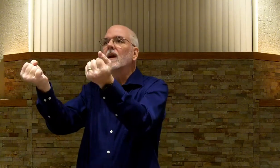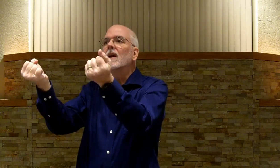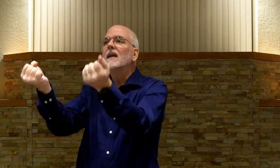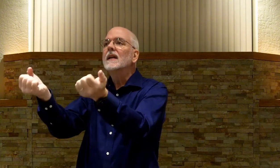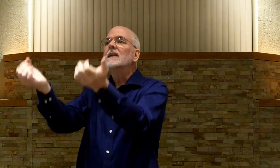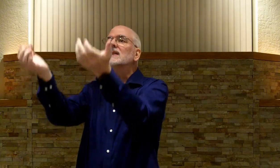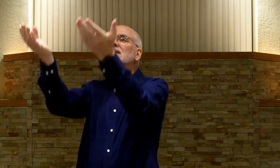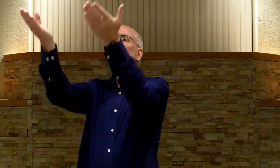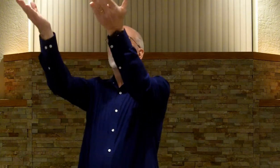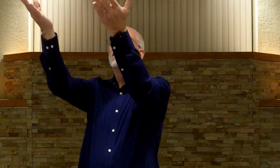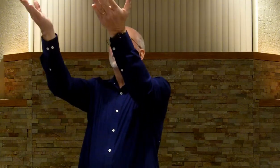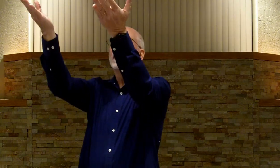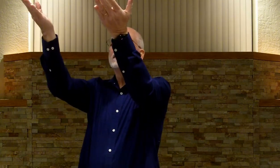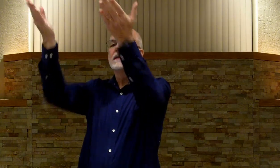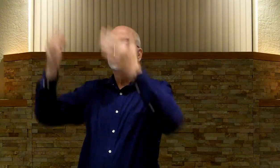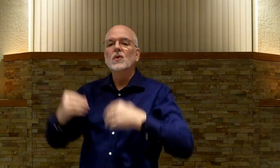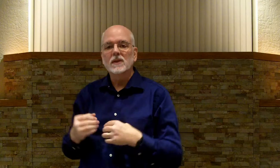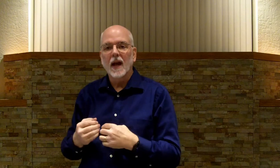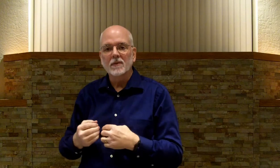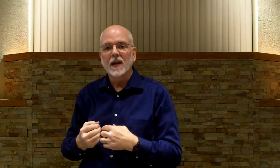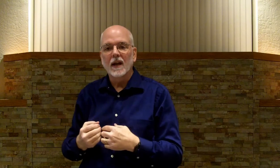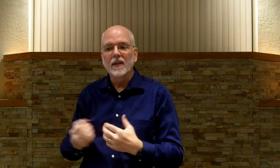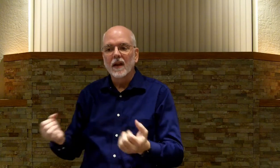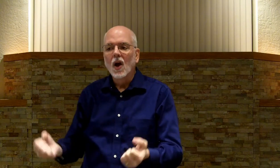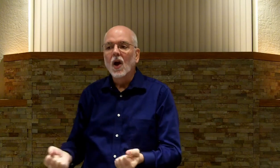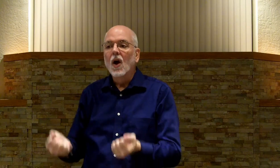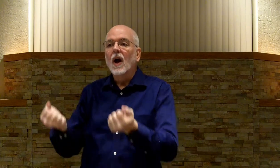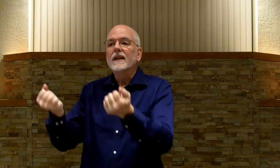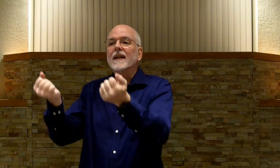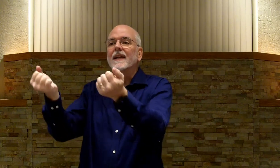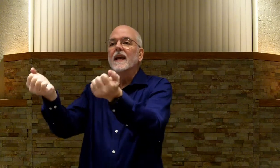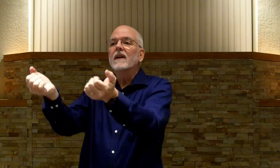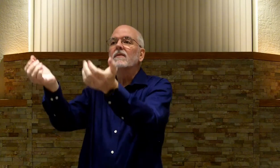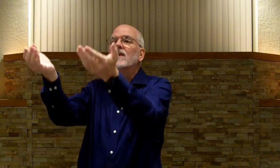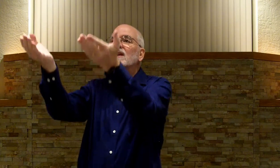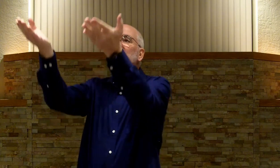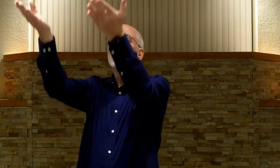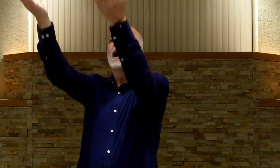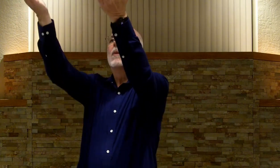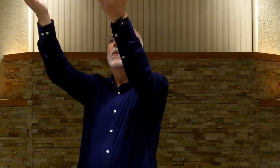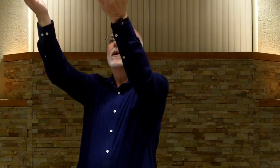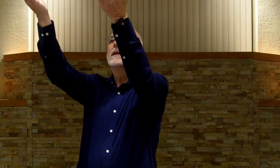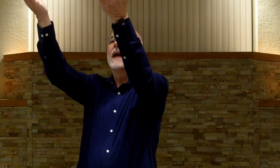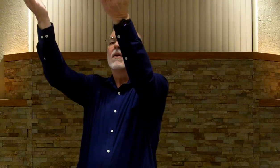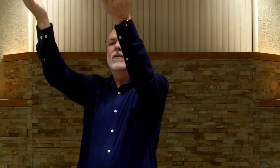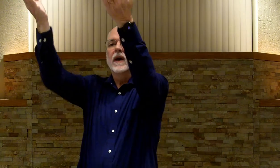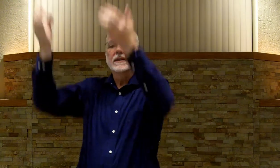sacrifices. Two steps kind of thing. To give upward to sacrifice.